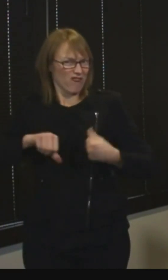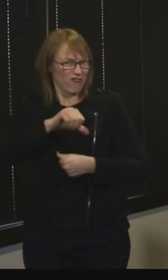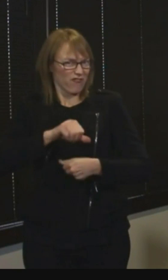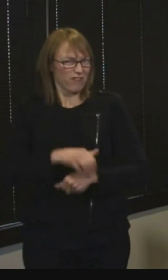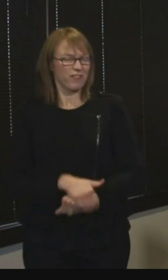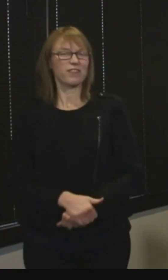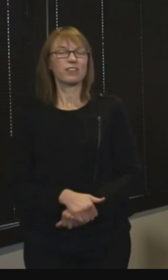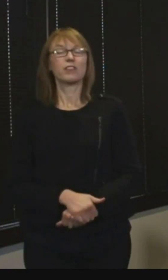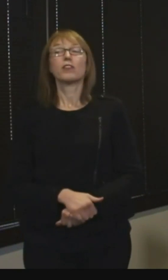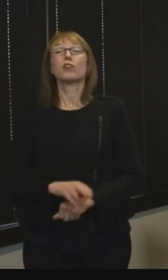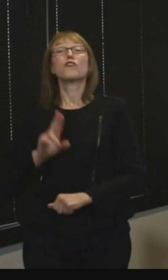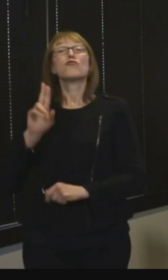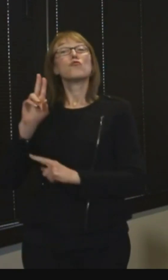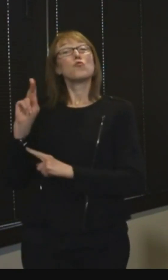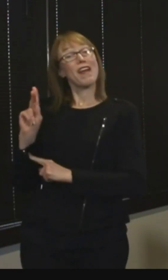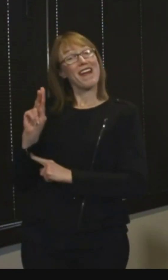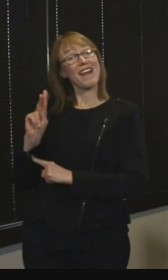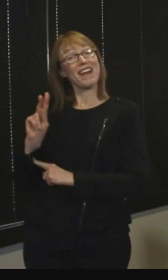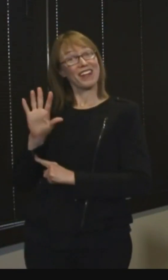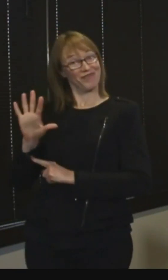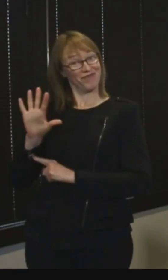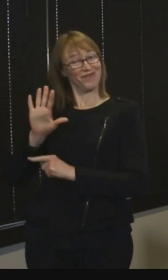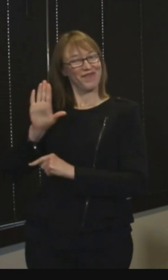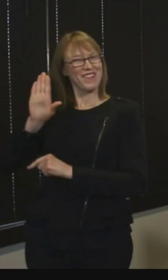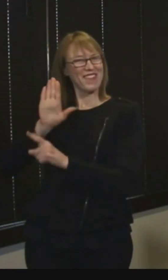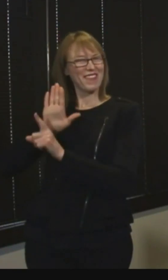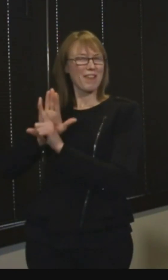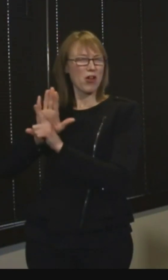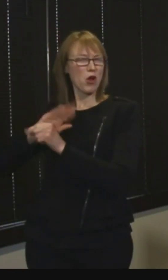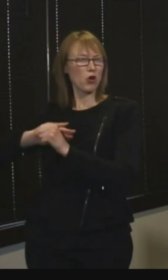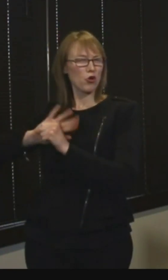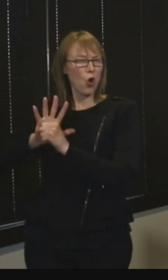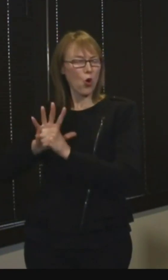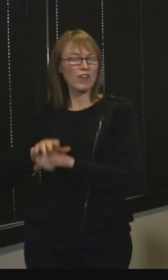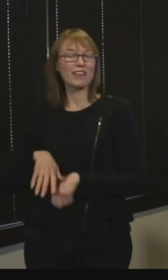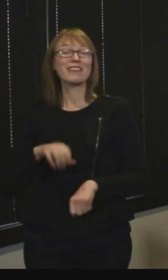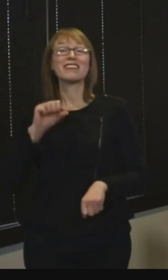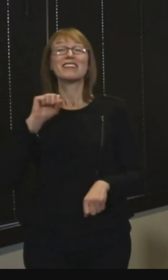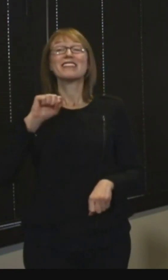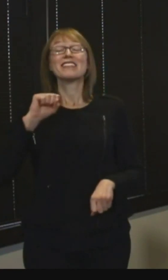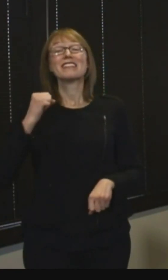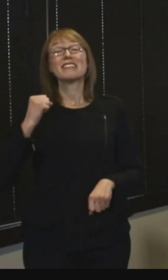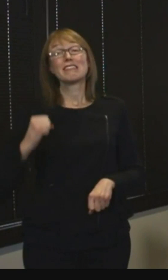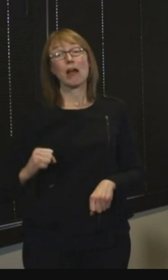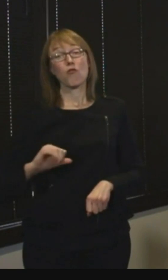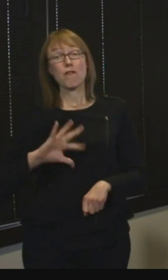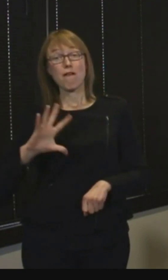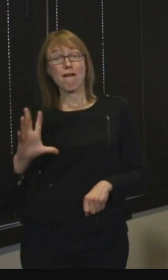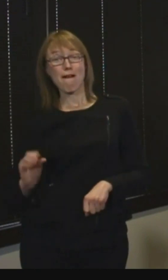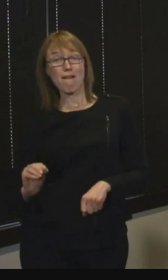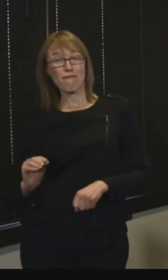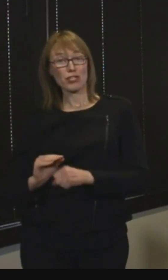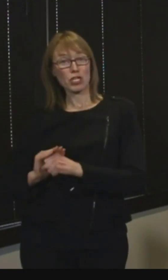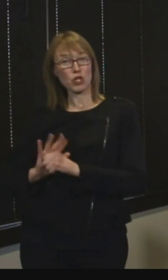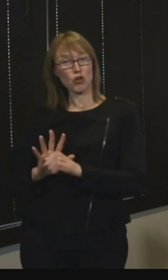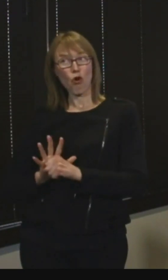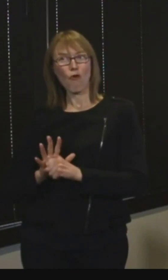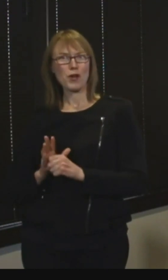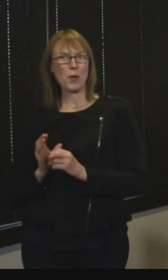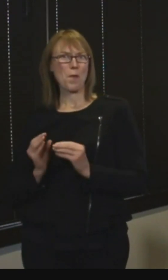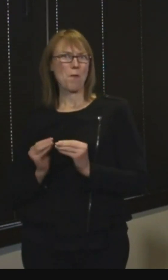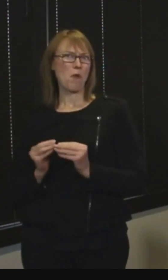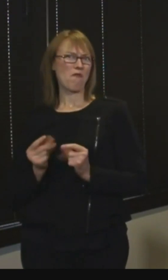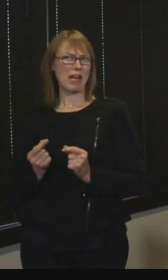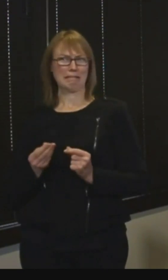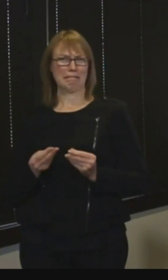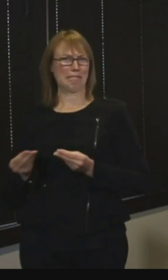the South African variant are more transmissible, meaning it's able to circulate amongst the community at a much faster